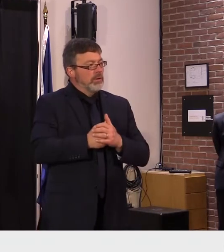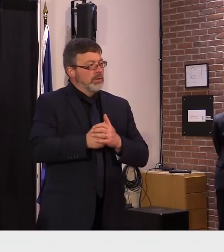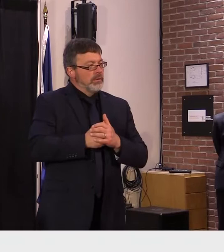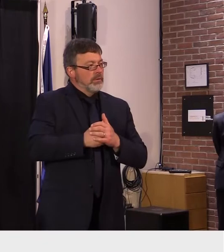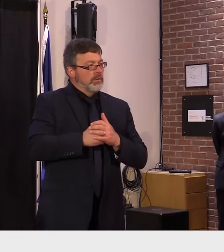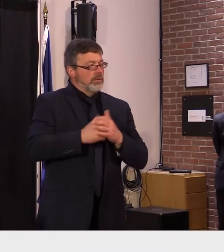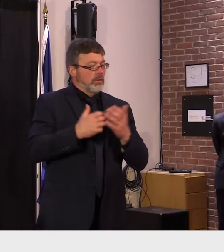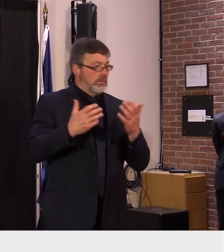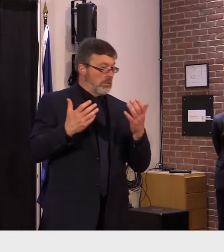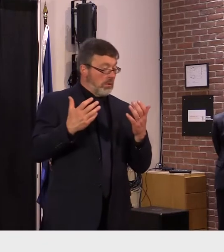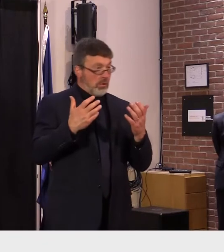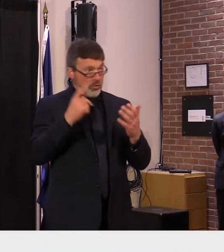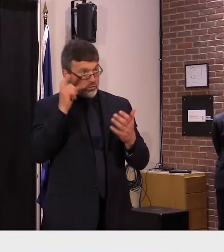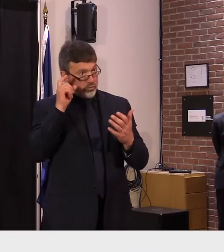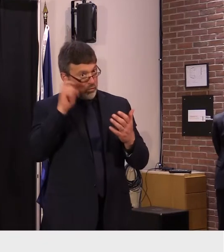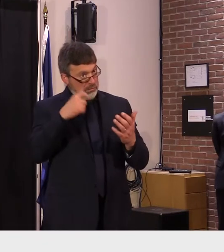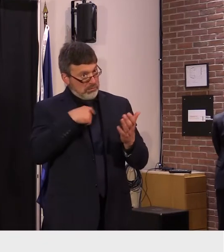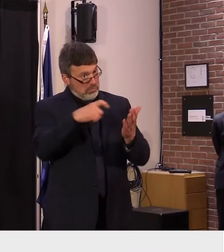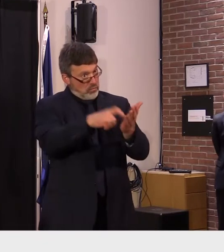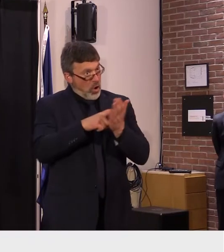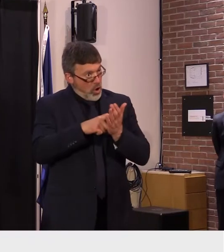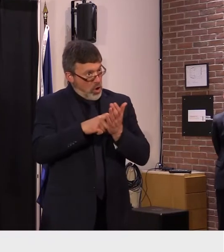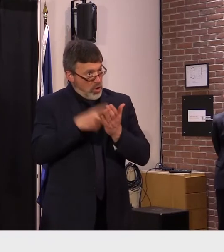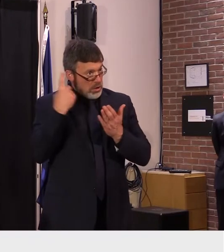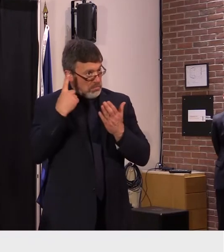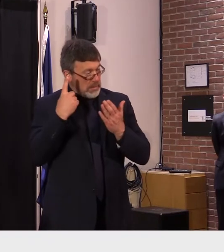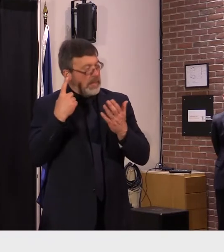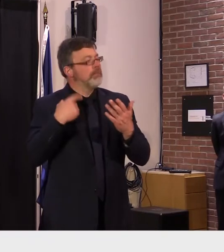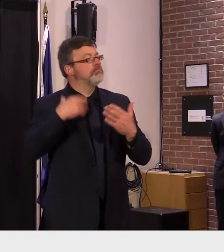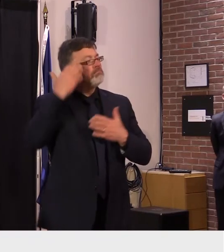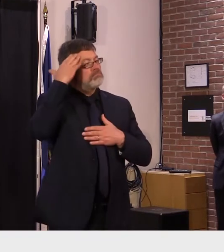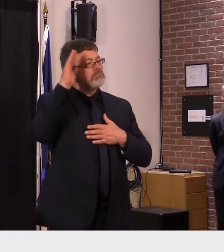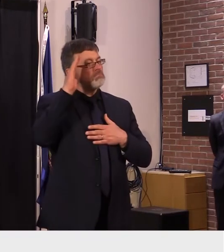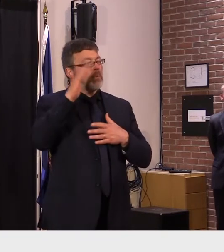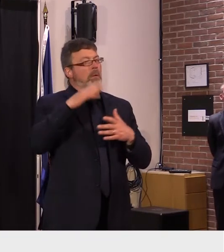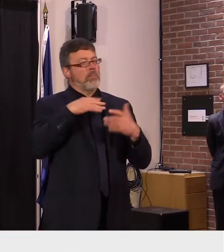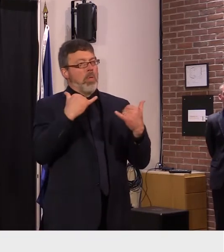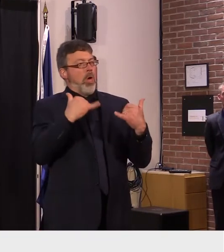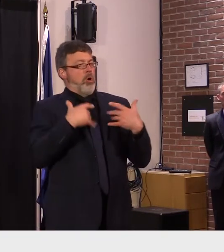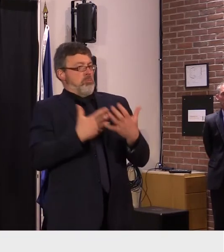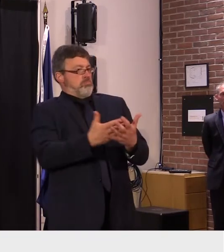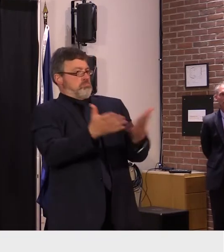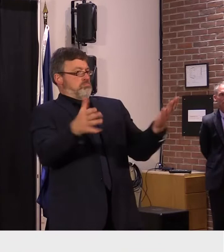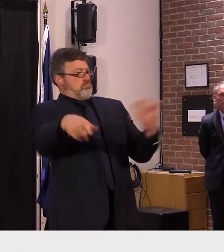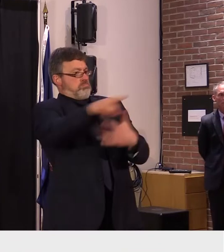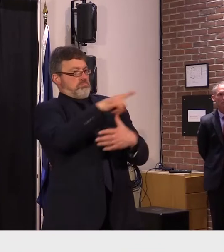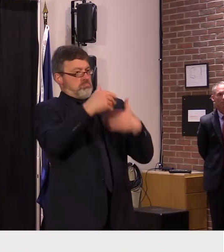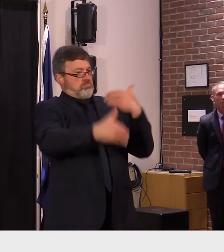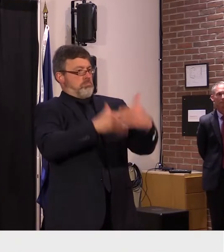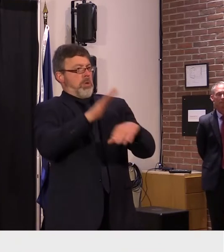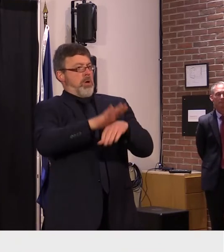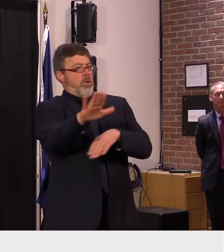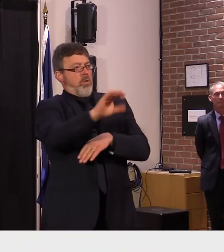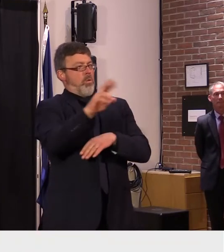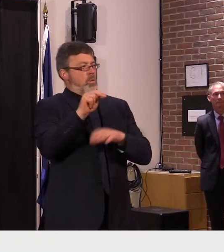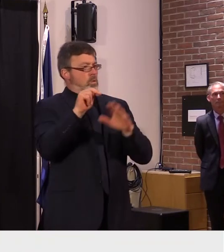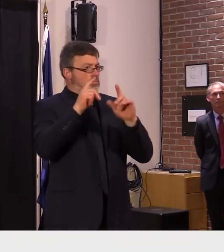and not just via voluntary participation i think also we want to go back and take a look at the school security plans and